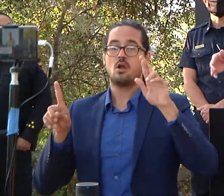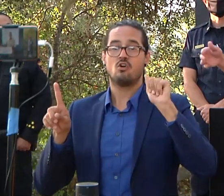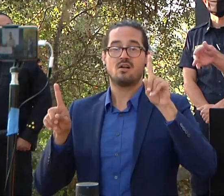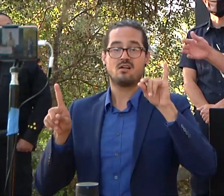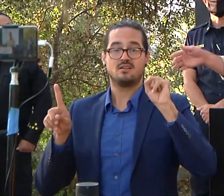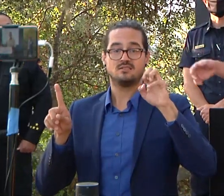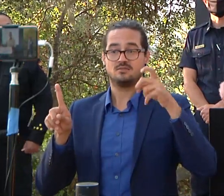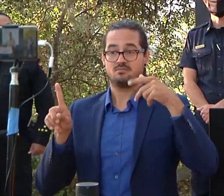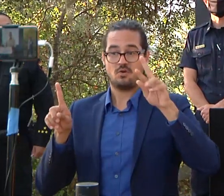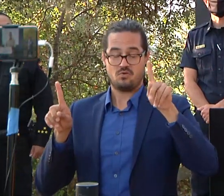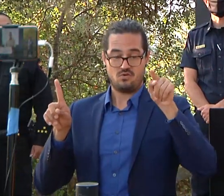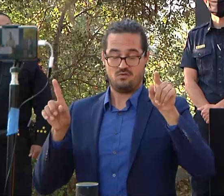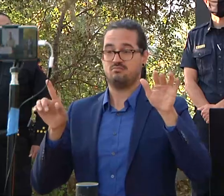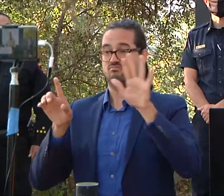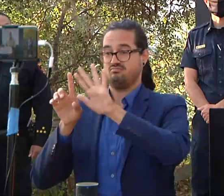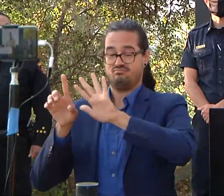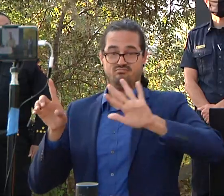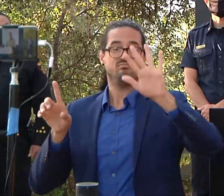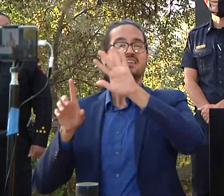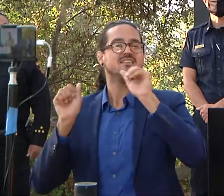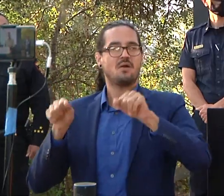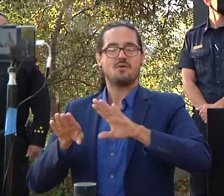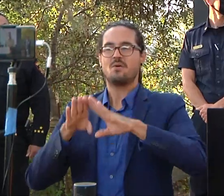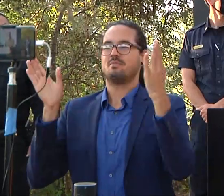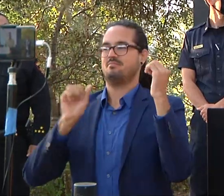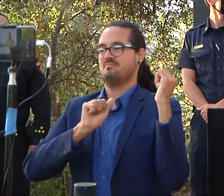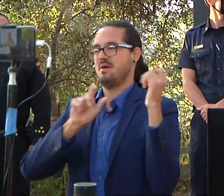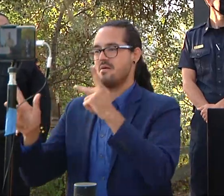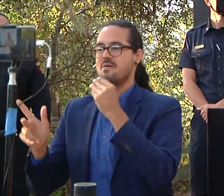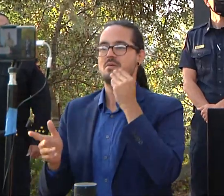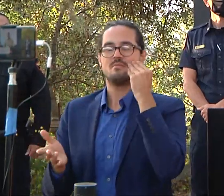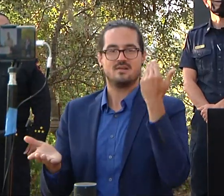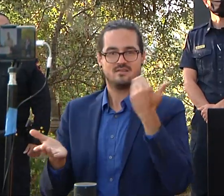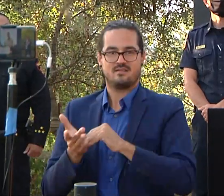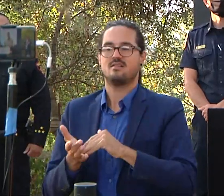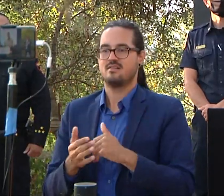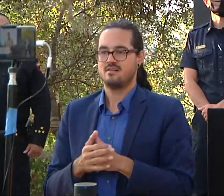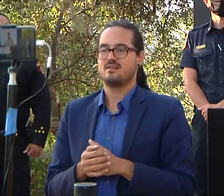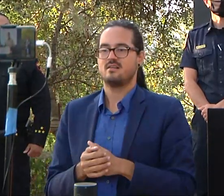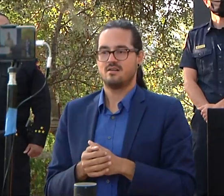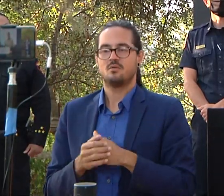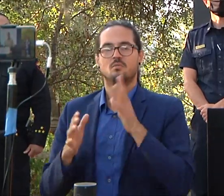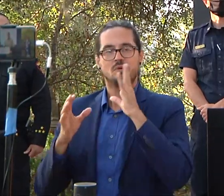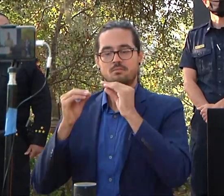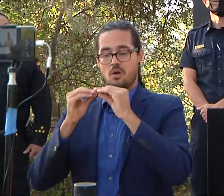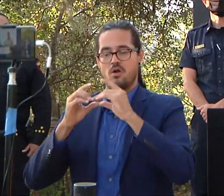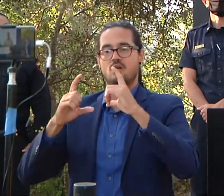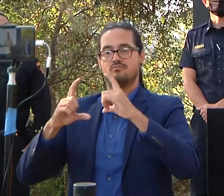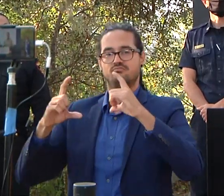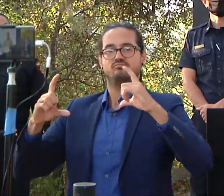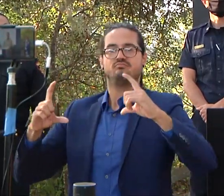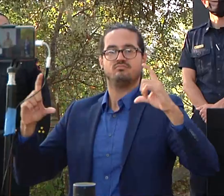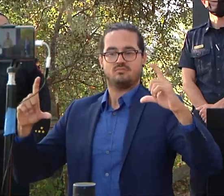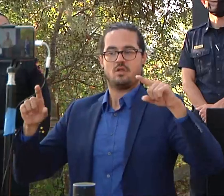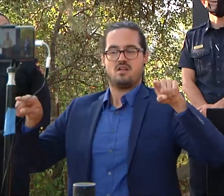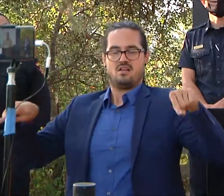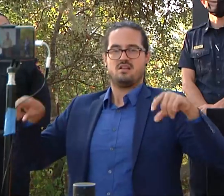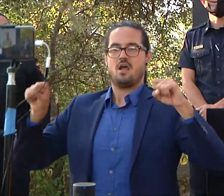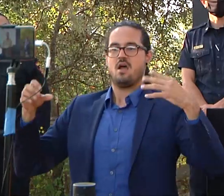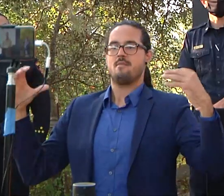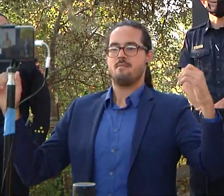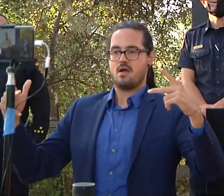go throughout the days to come and so i just want to preface that that i mentioned this last night that that's the strategy with